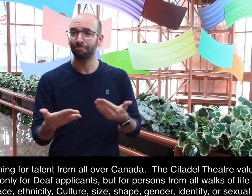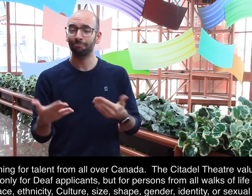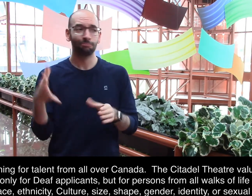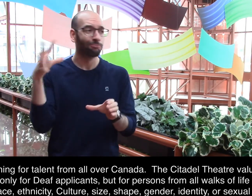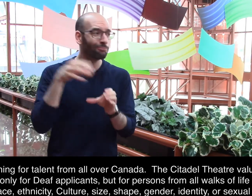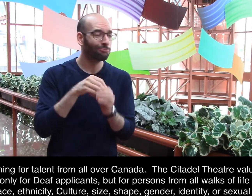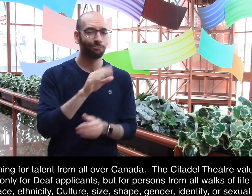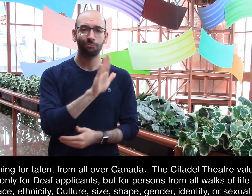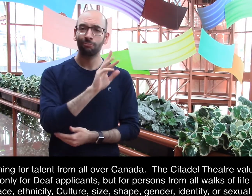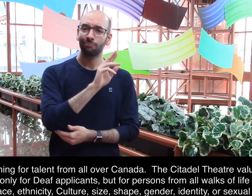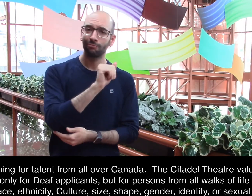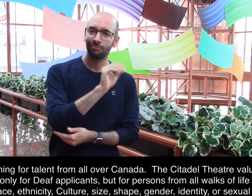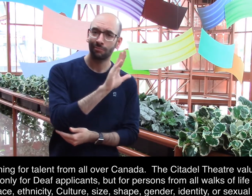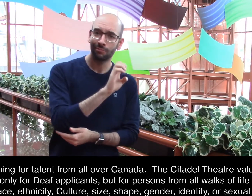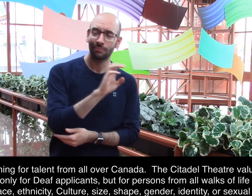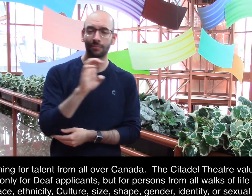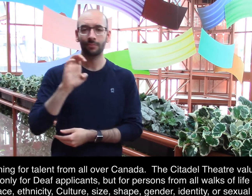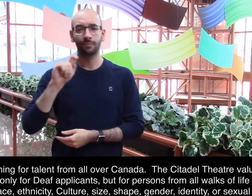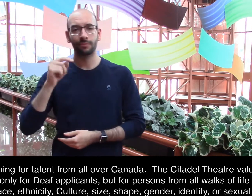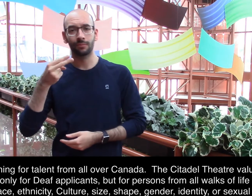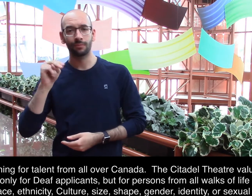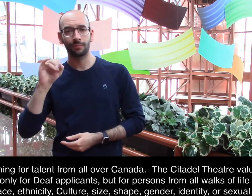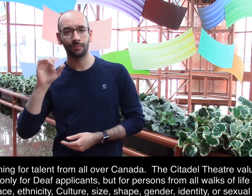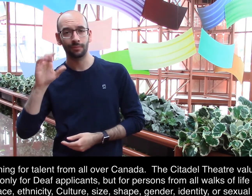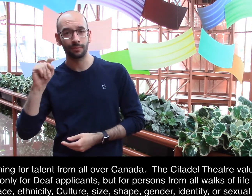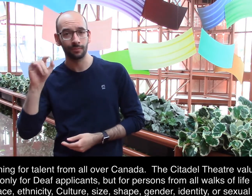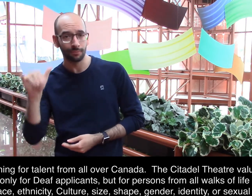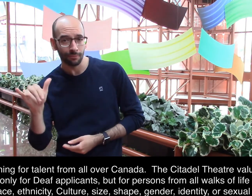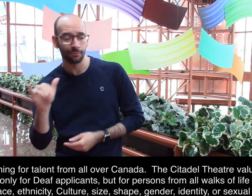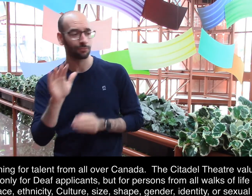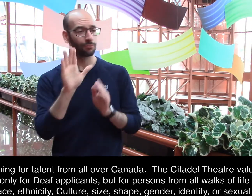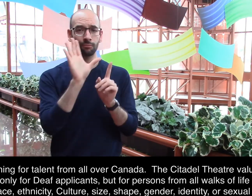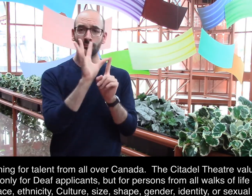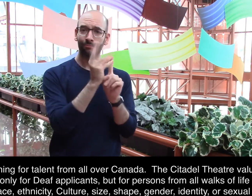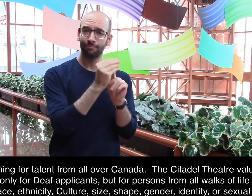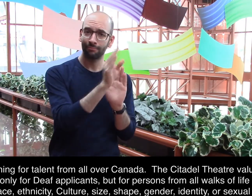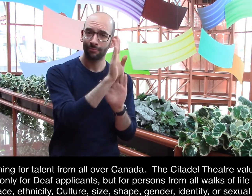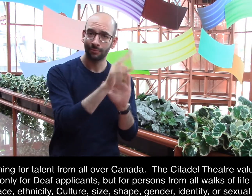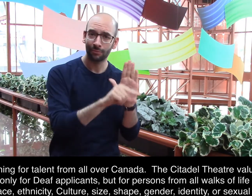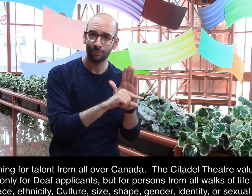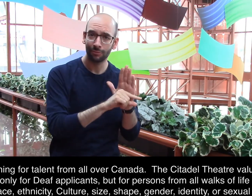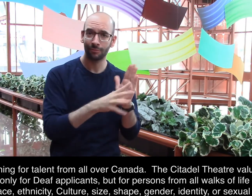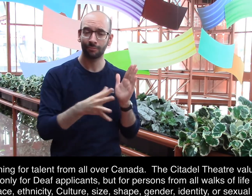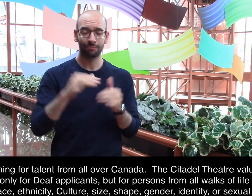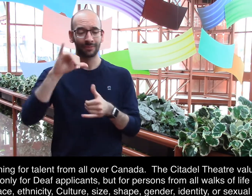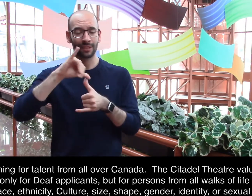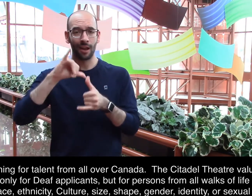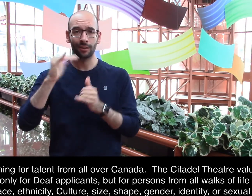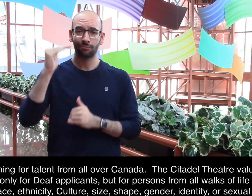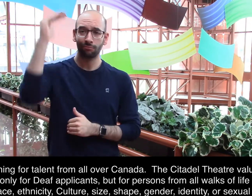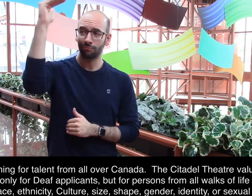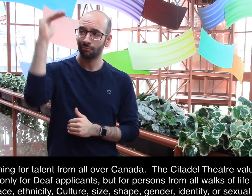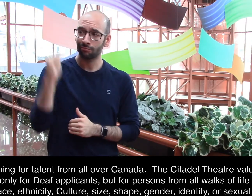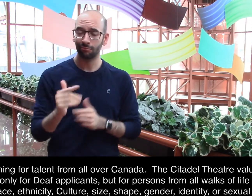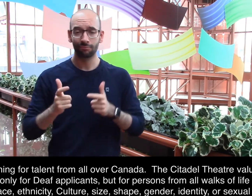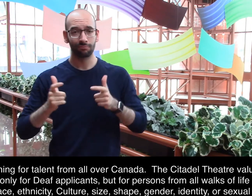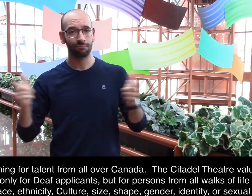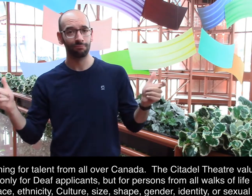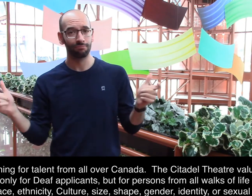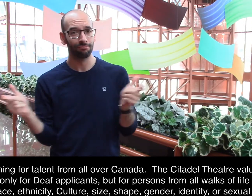of age, ability, race, ethnicity, culture, size, shape, gender, identity, or